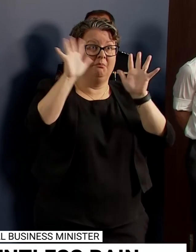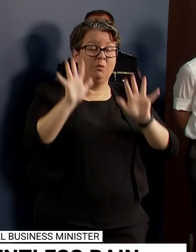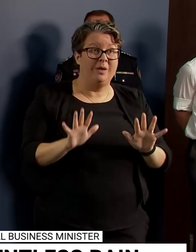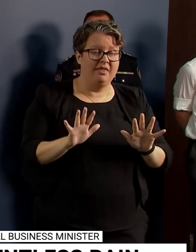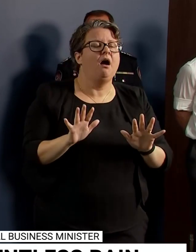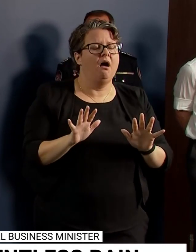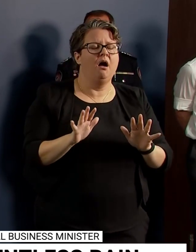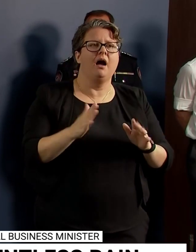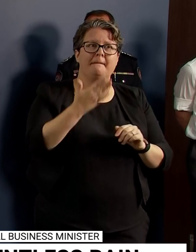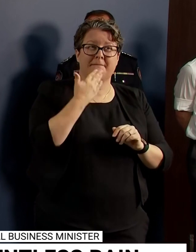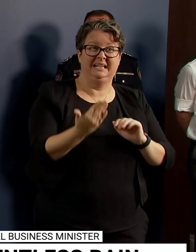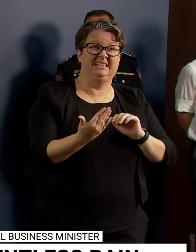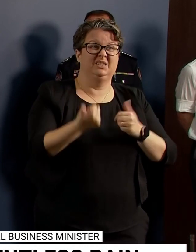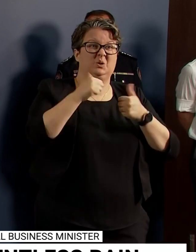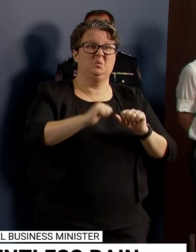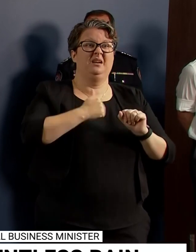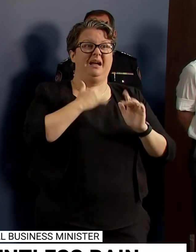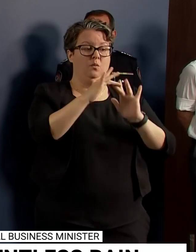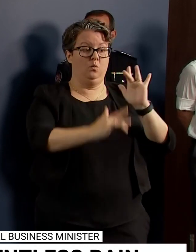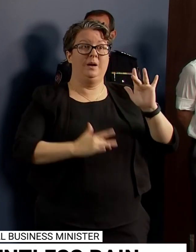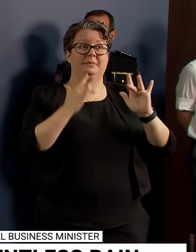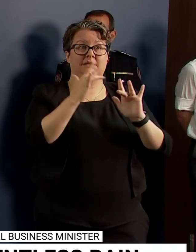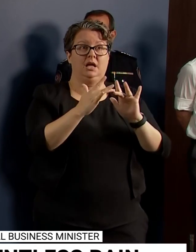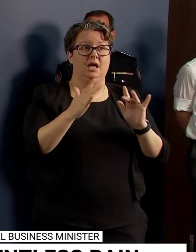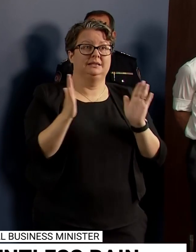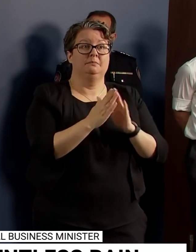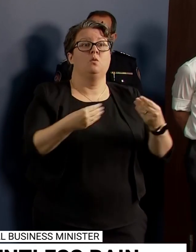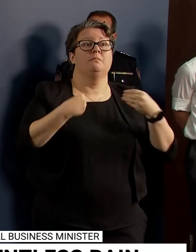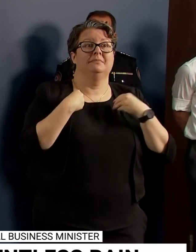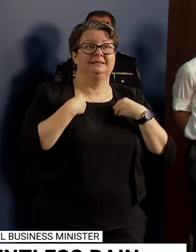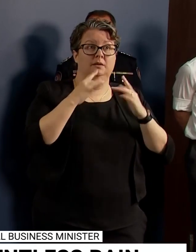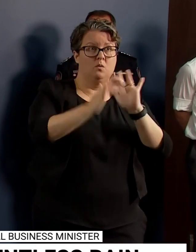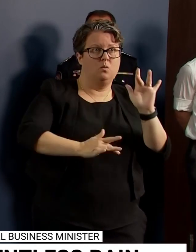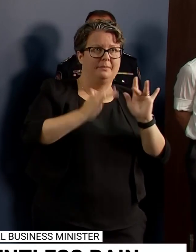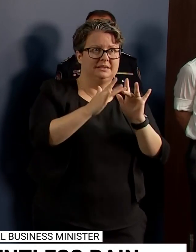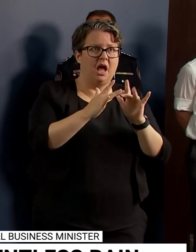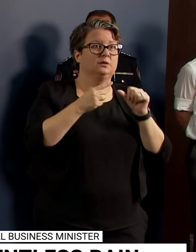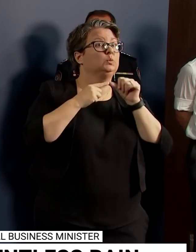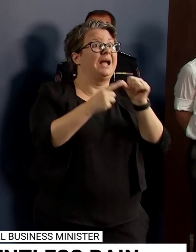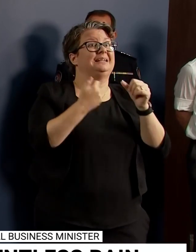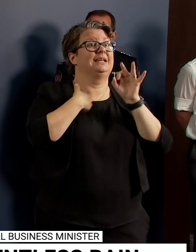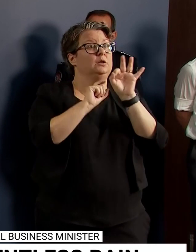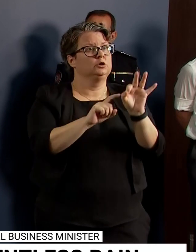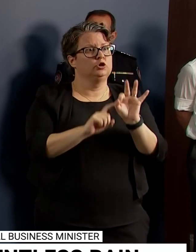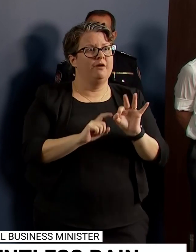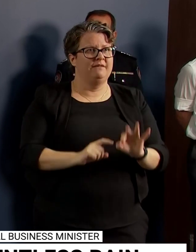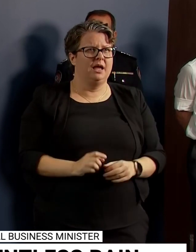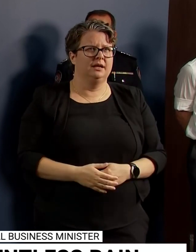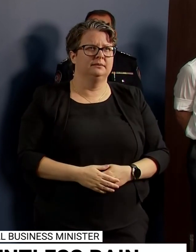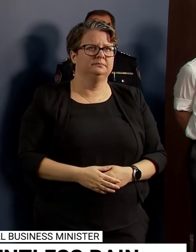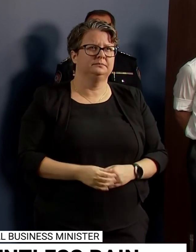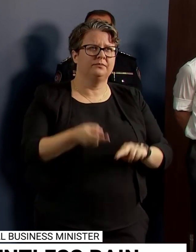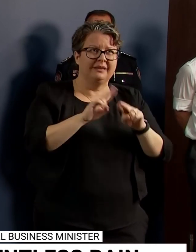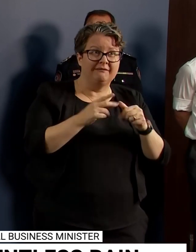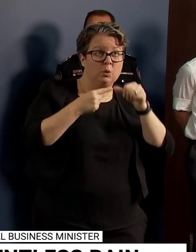on our Business Queensland website. We're going to use data from the survey to help determine what additional